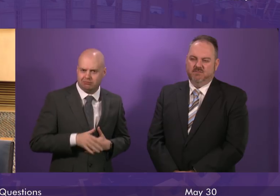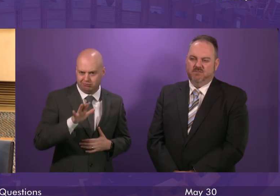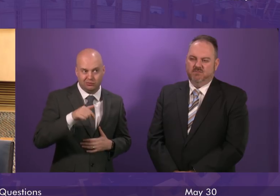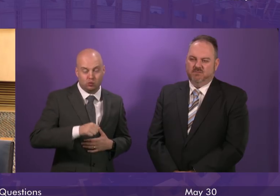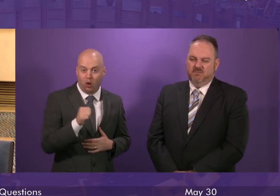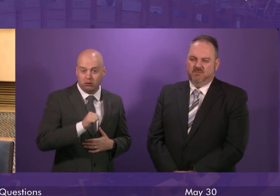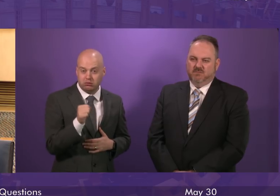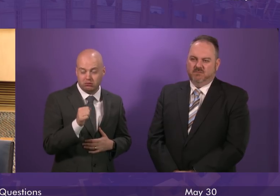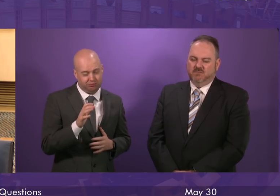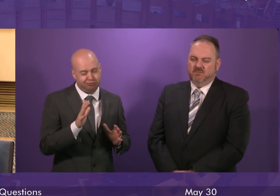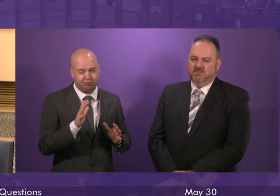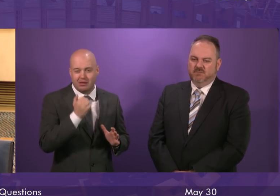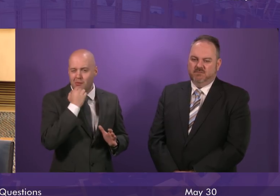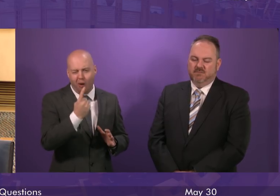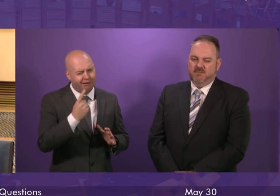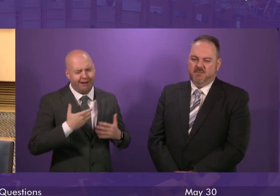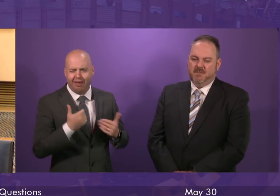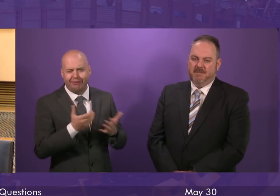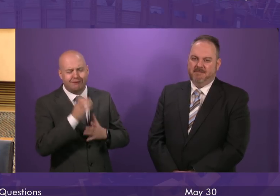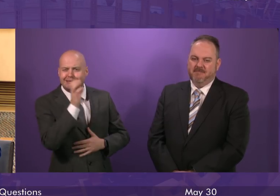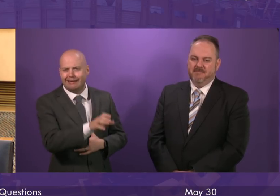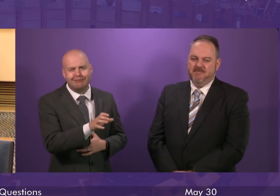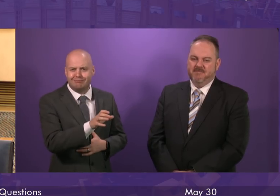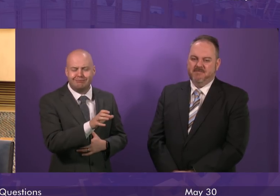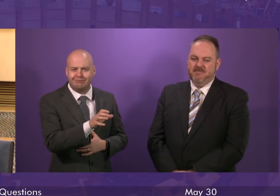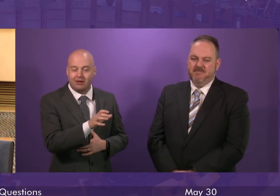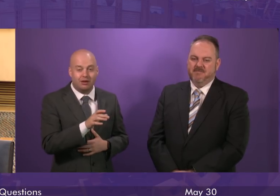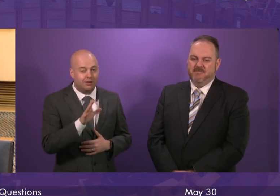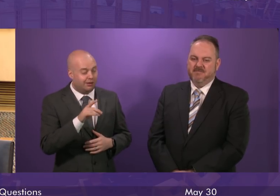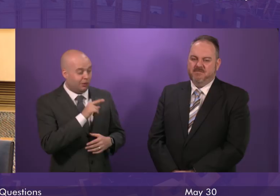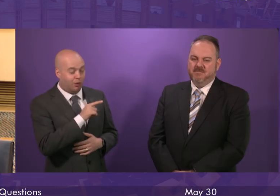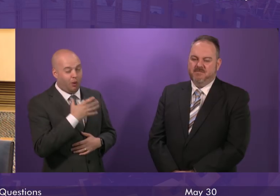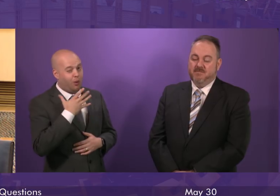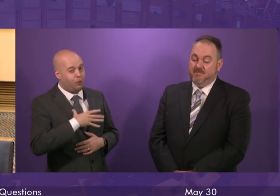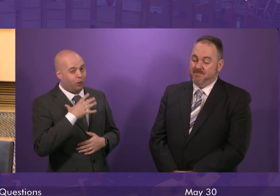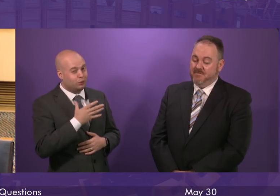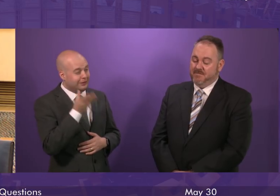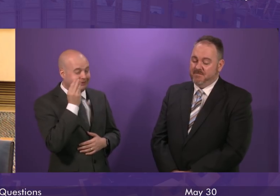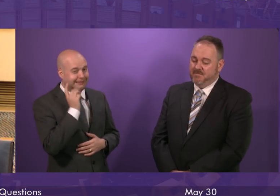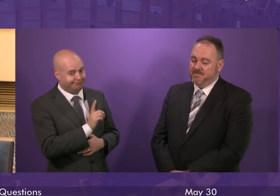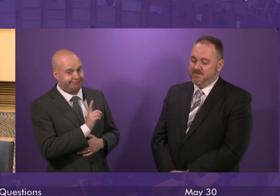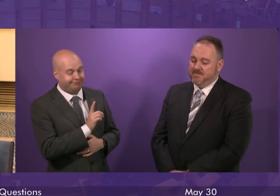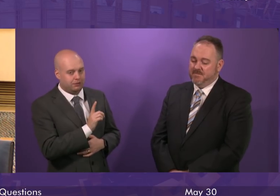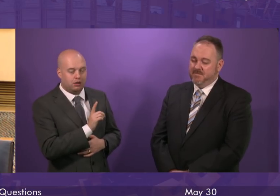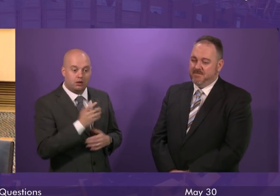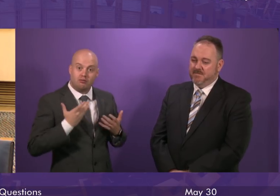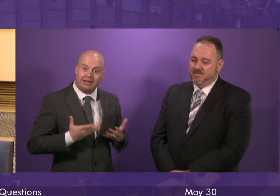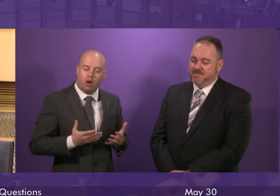funding in Scotland. In fact, health spending in Scotland, and she may want to listen to this, right now is